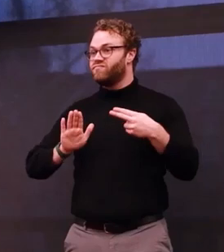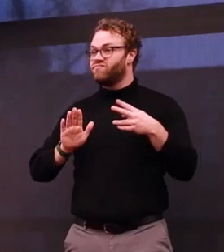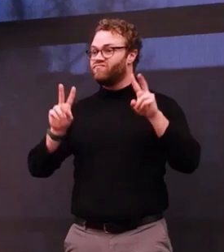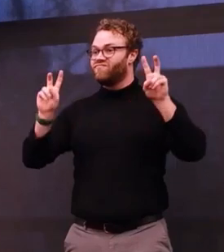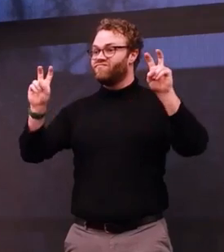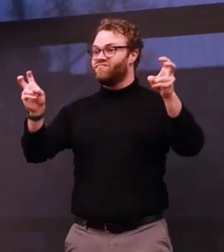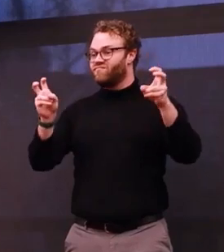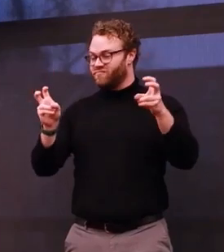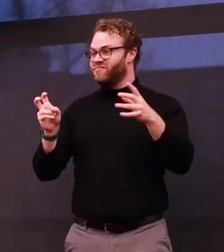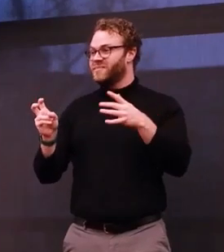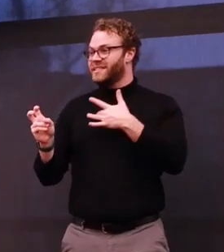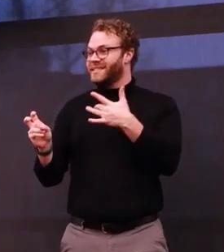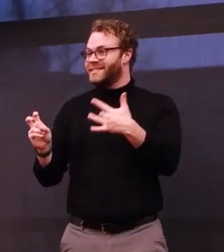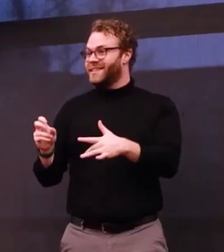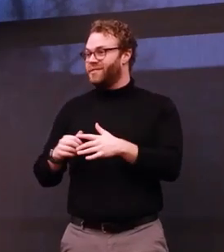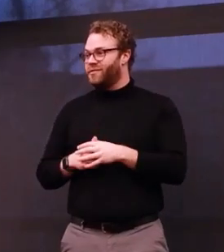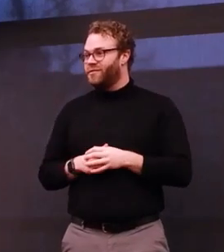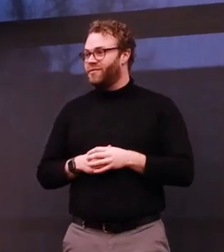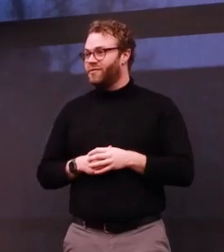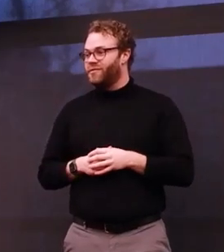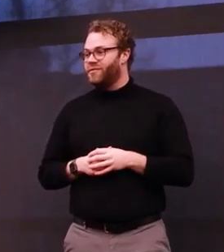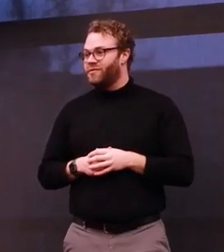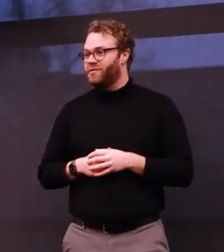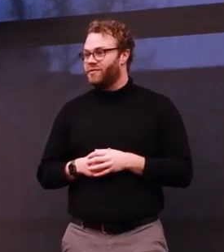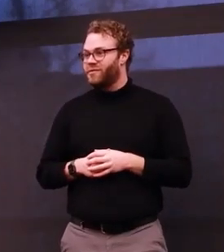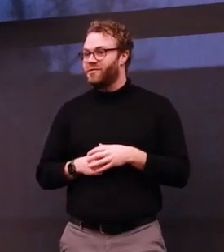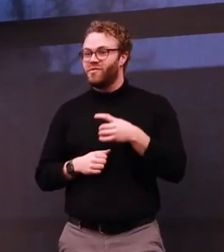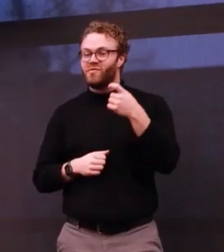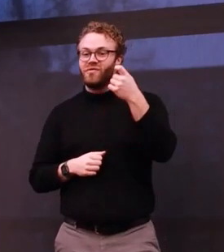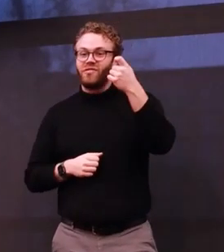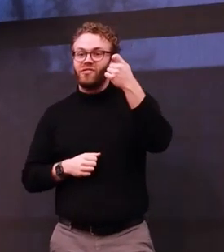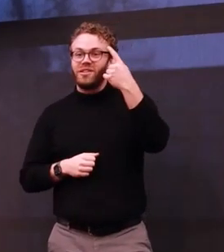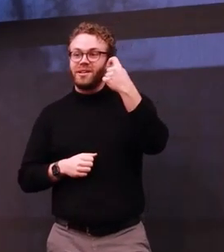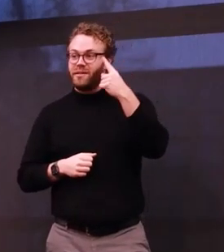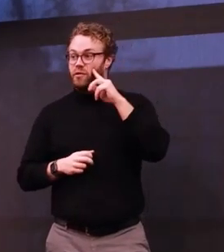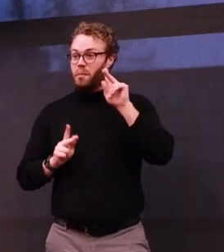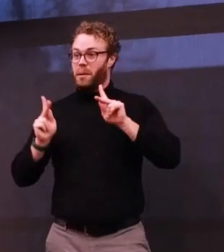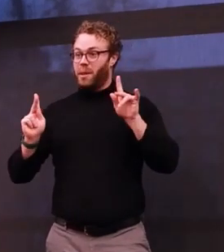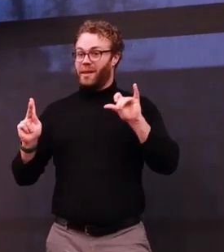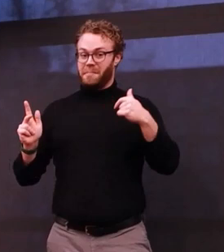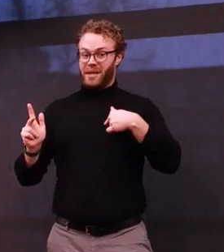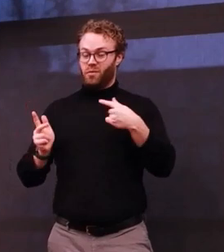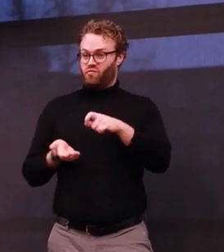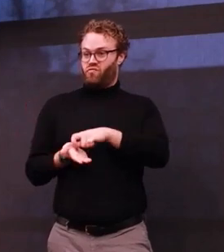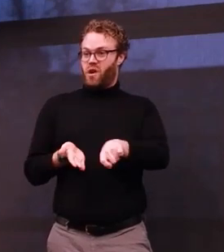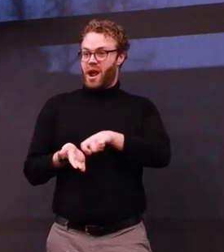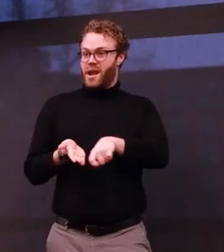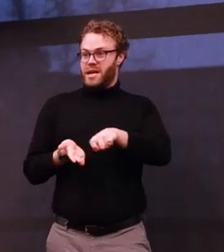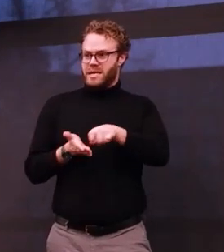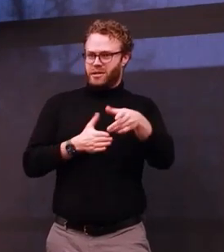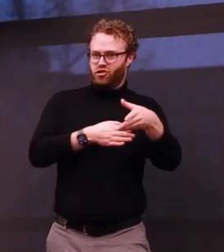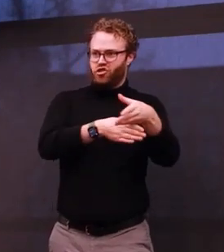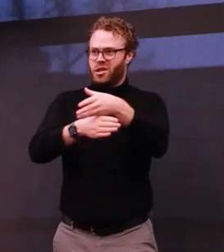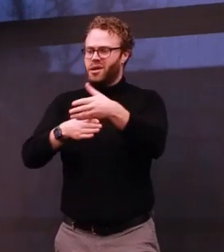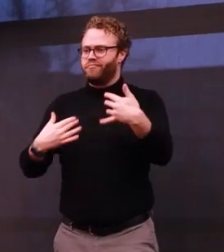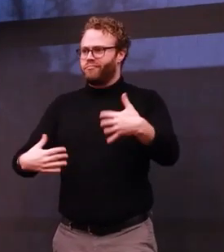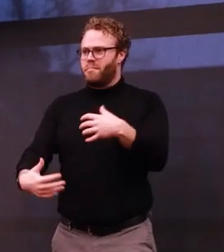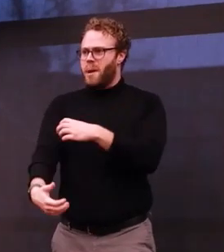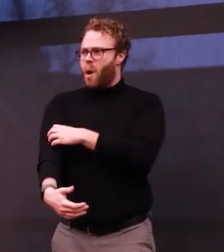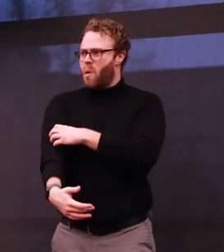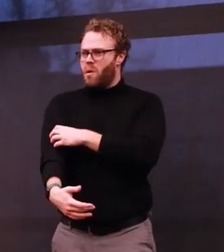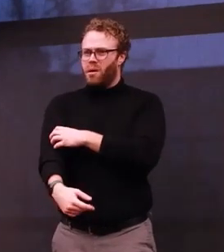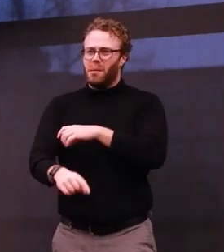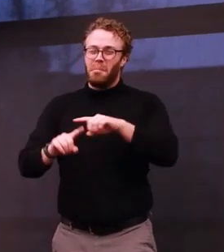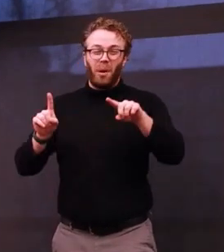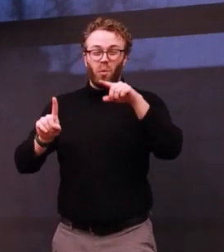especially radical act. But autobiography is a powerful tool for everyone to plan and control over